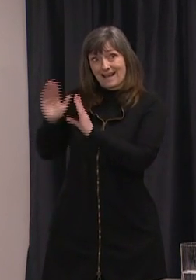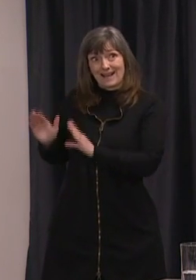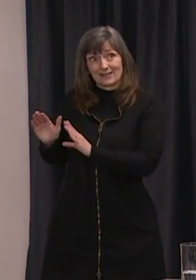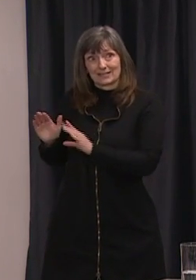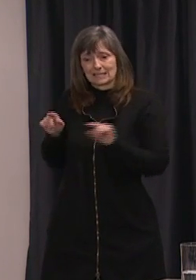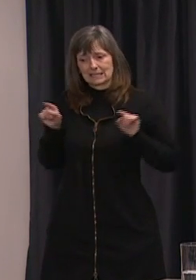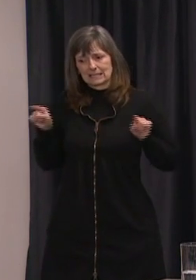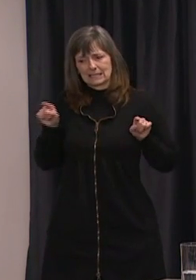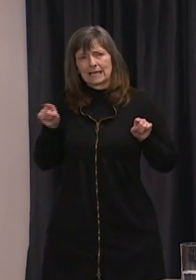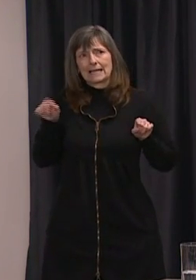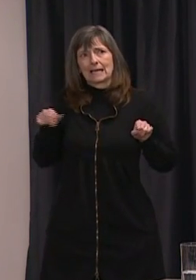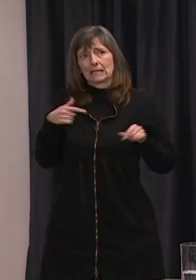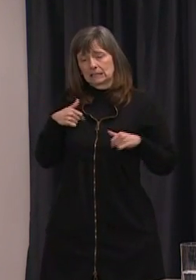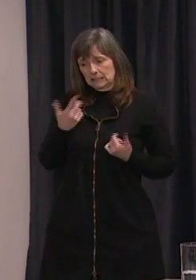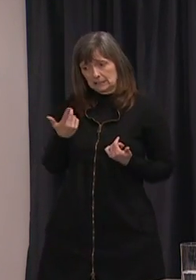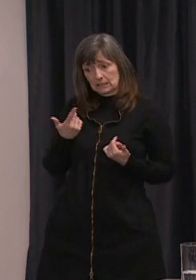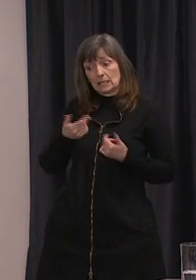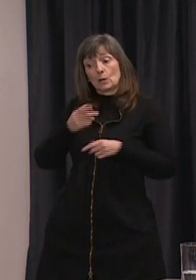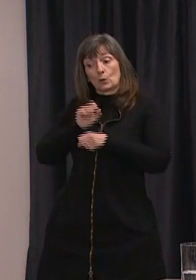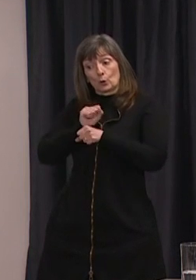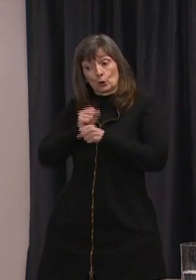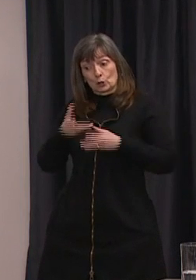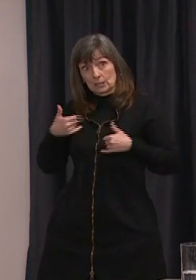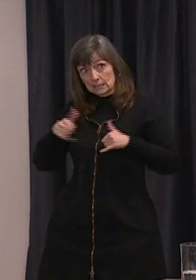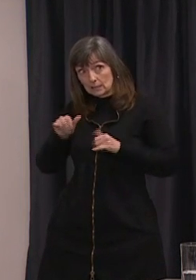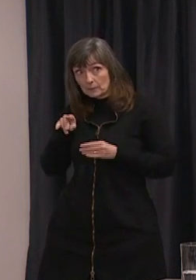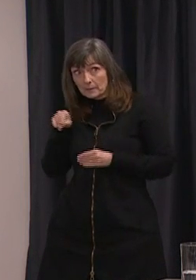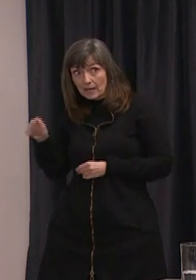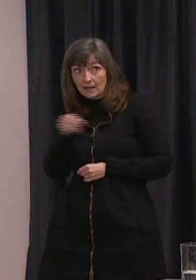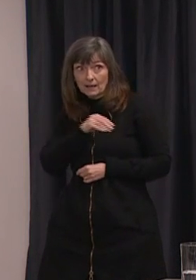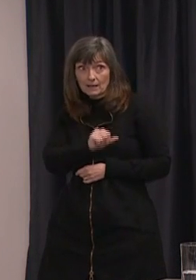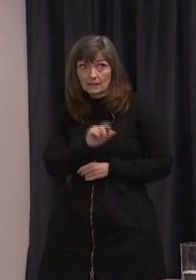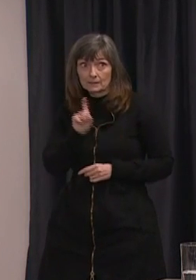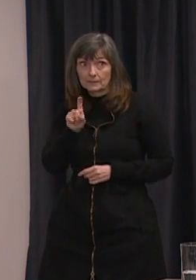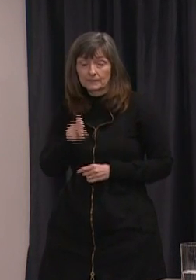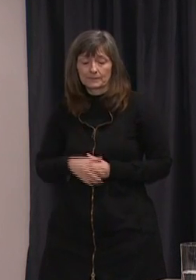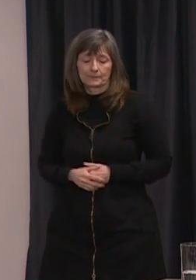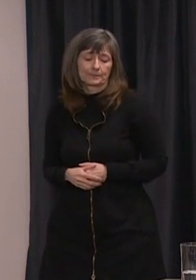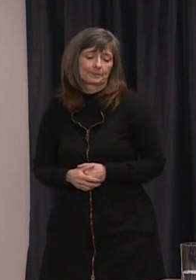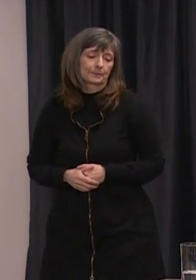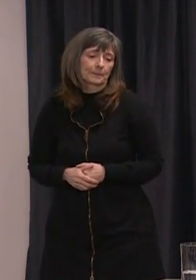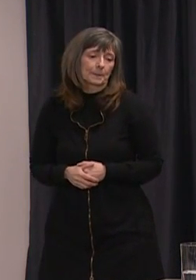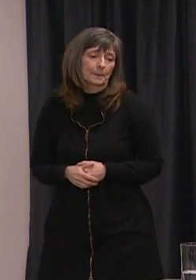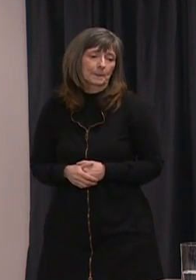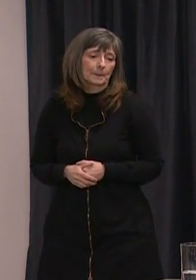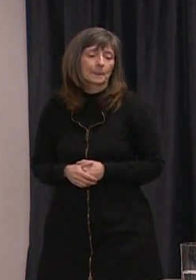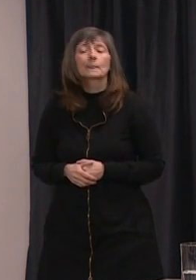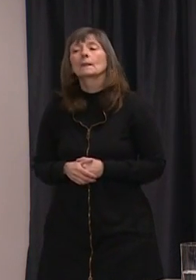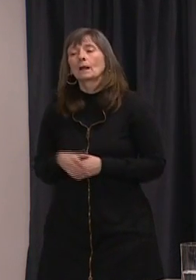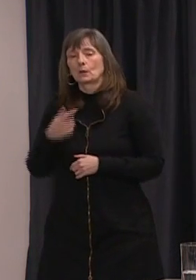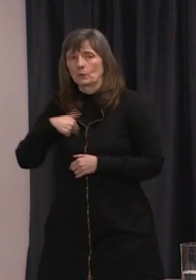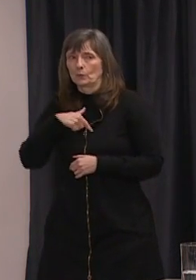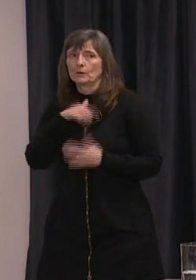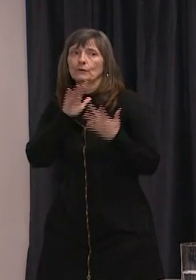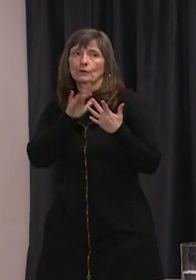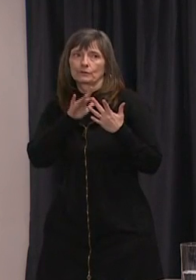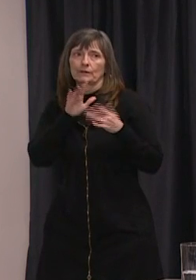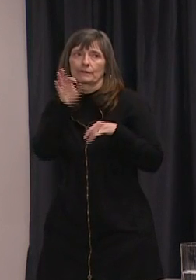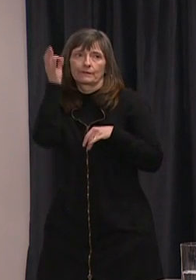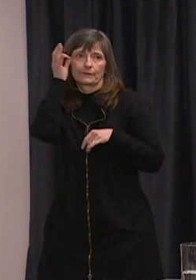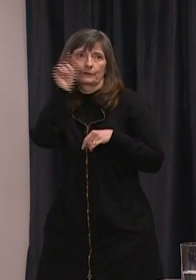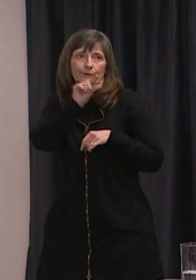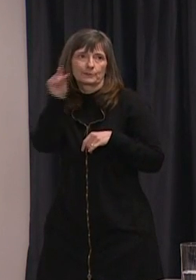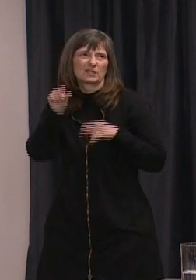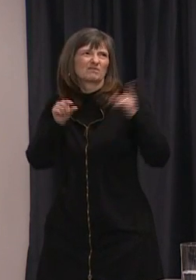paid and how that's going to work for daycare workers one of the things uh we've reached out to the federal government about is there's 10